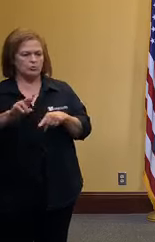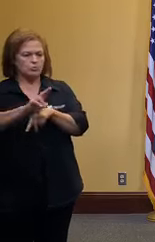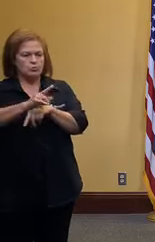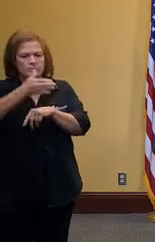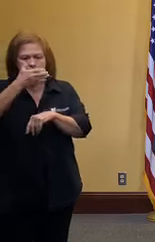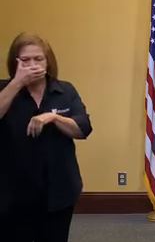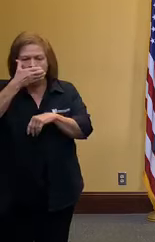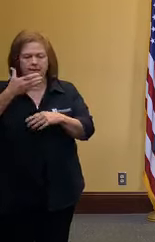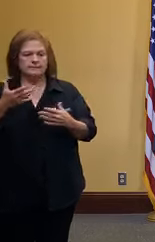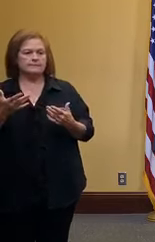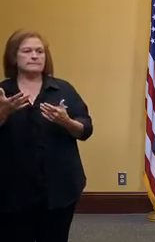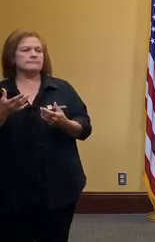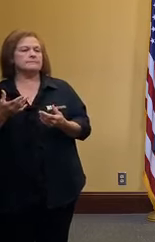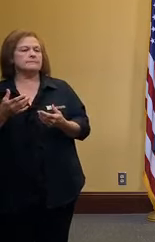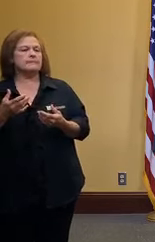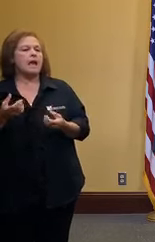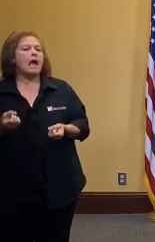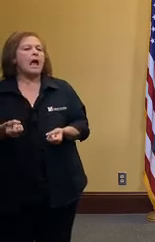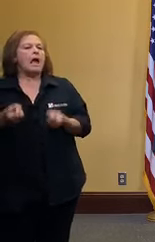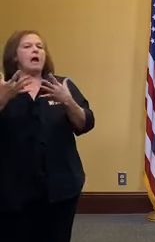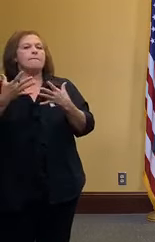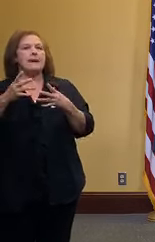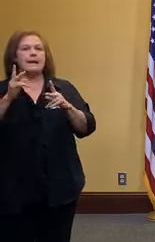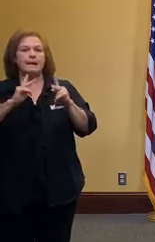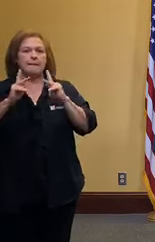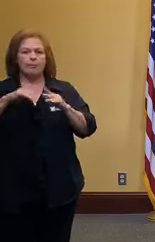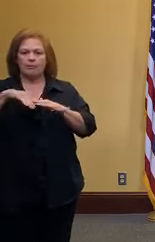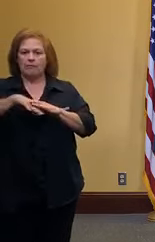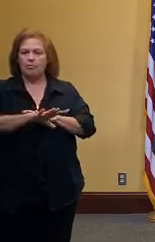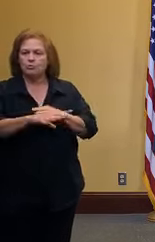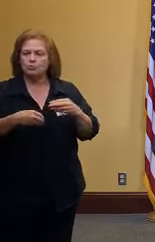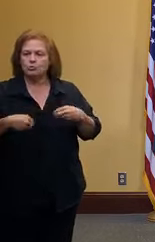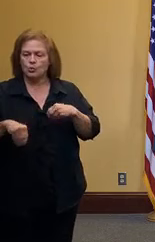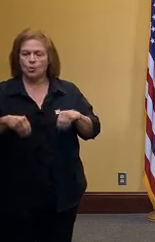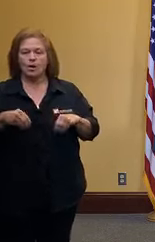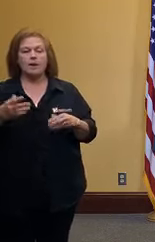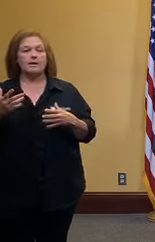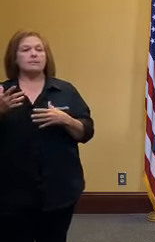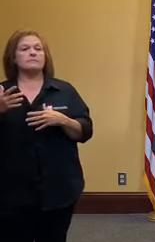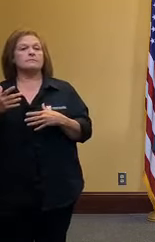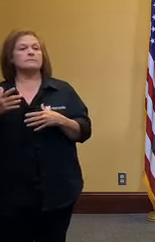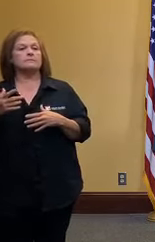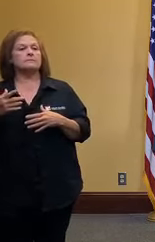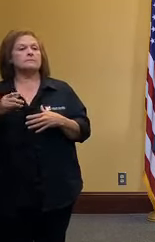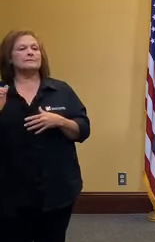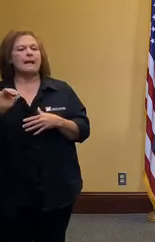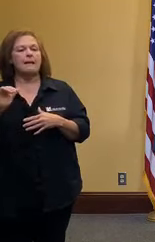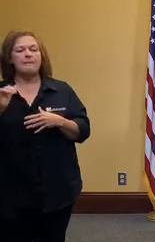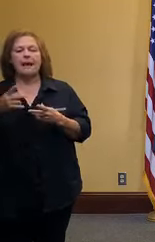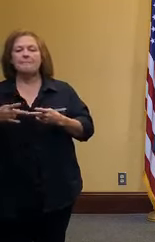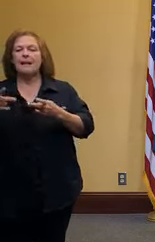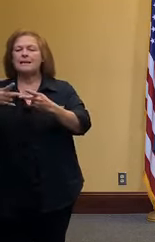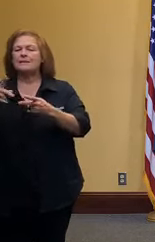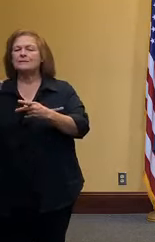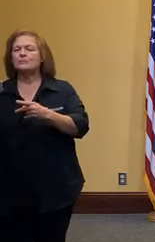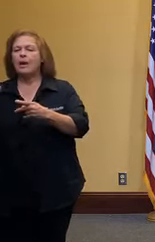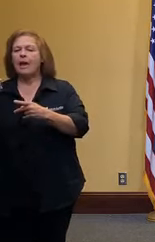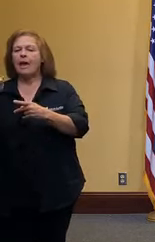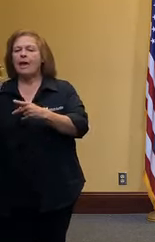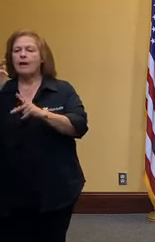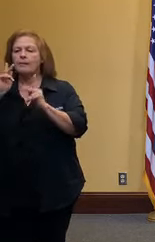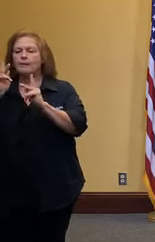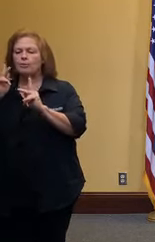limitation of the number of people is critical also removing all common areas where people gather